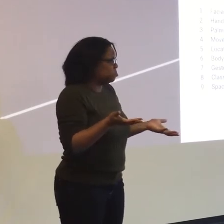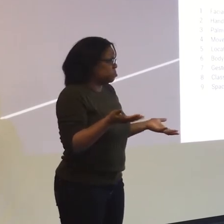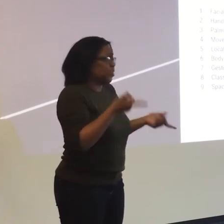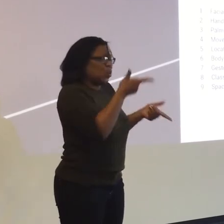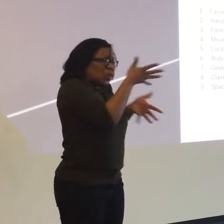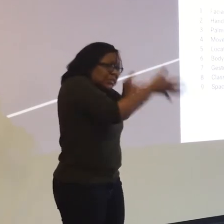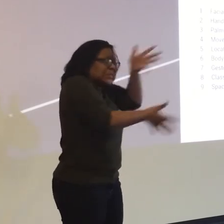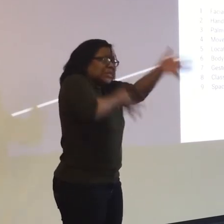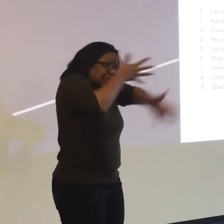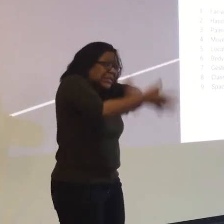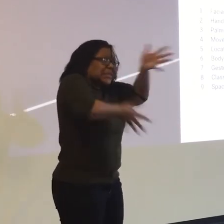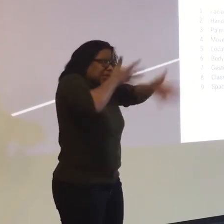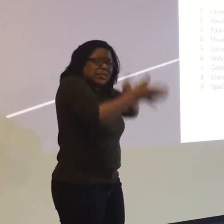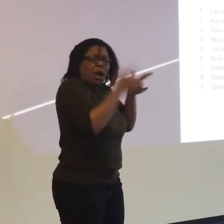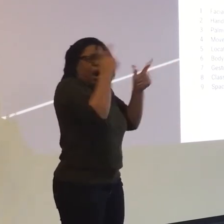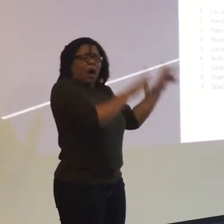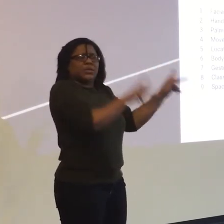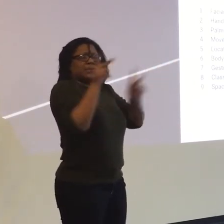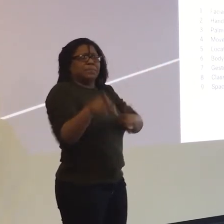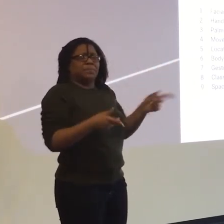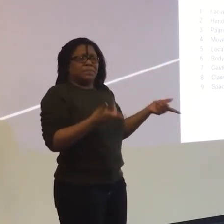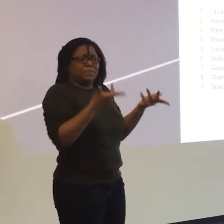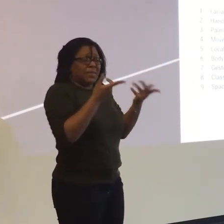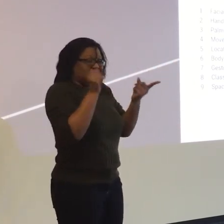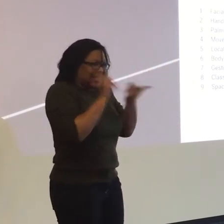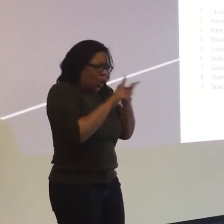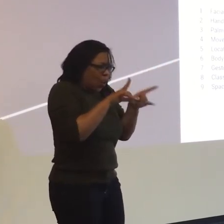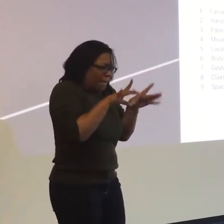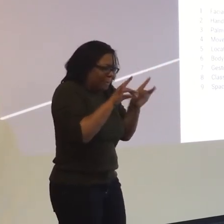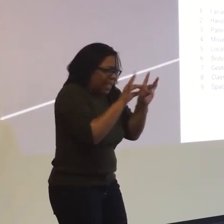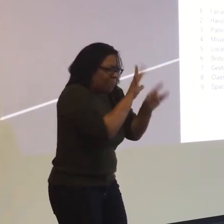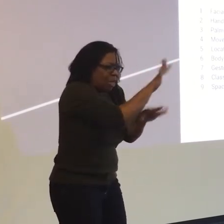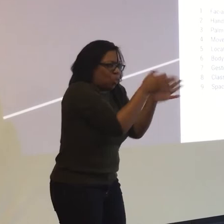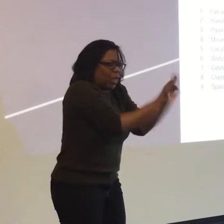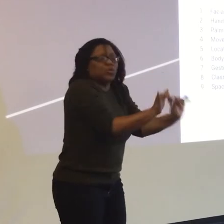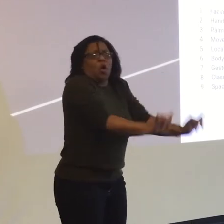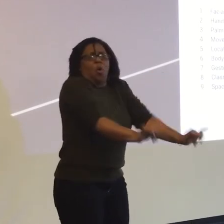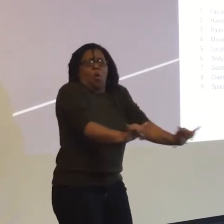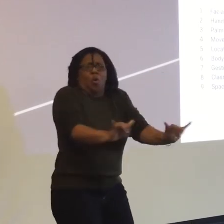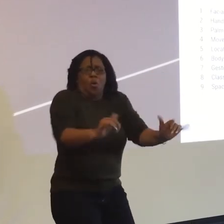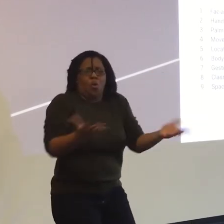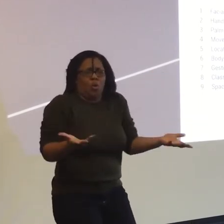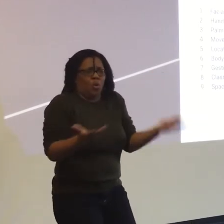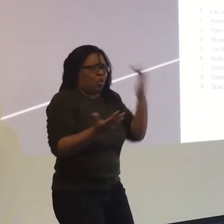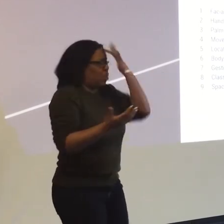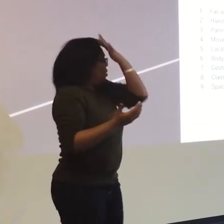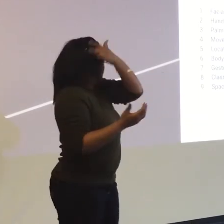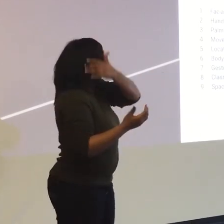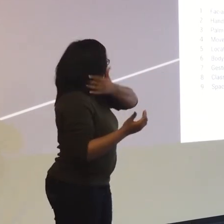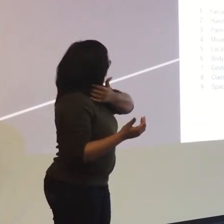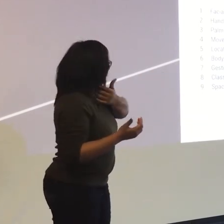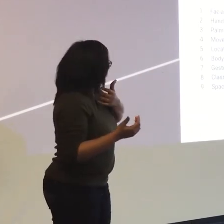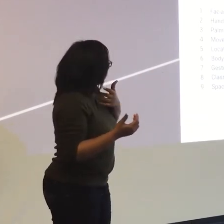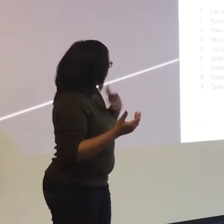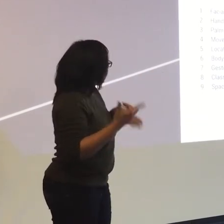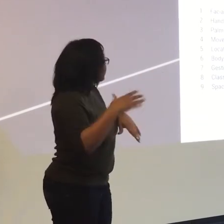countries don't use American Sign Language. So how do you communicate with them? You can start to pick up their language, but